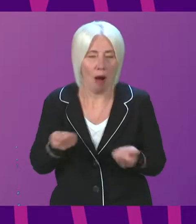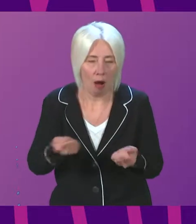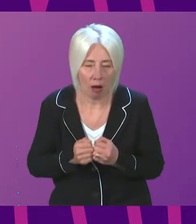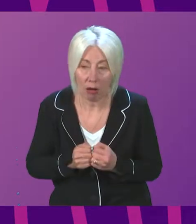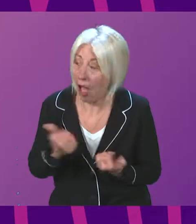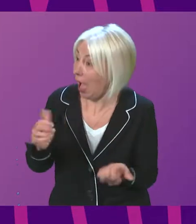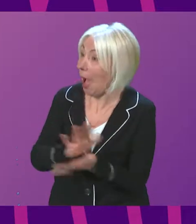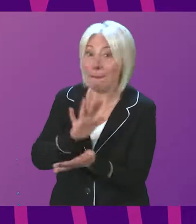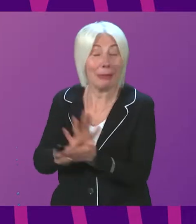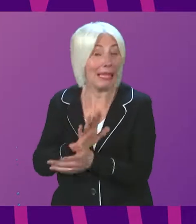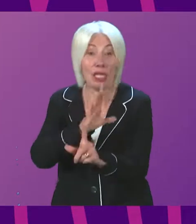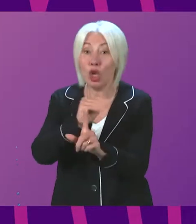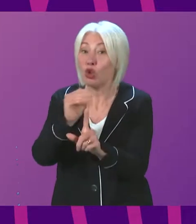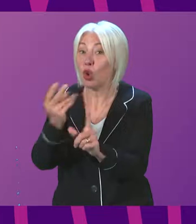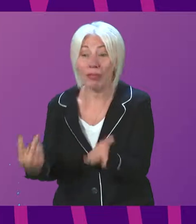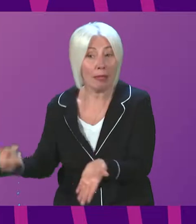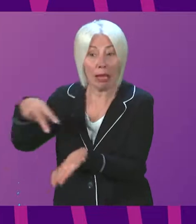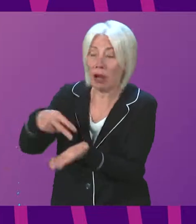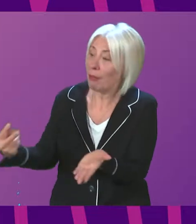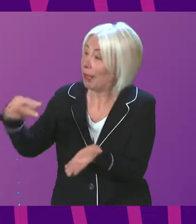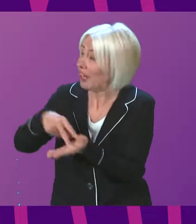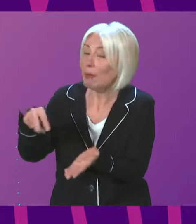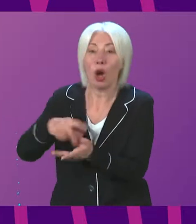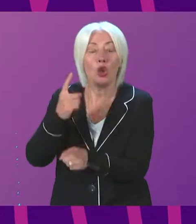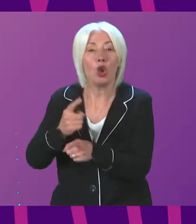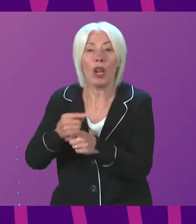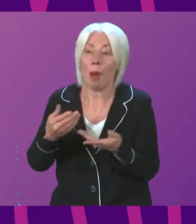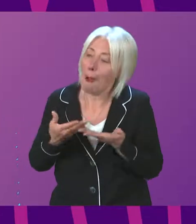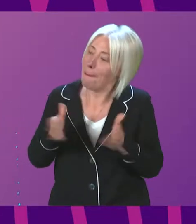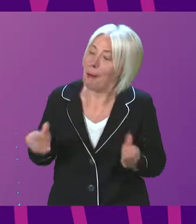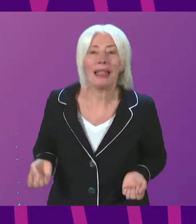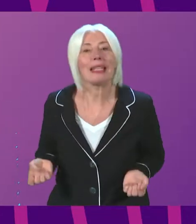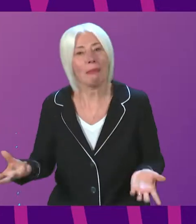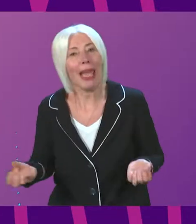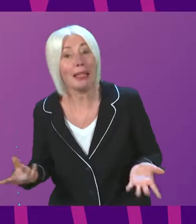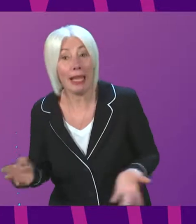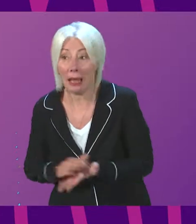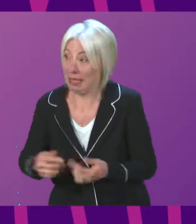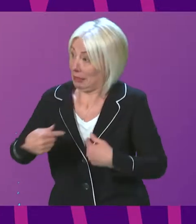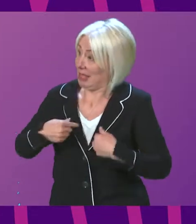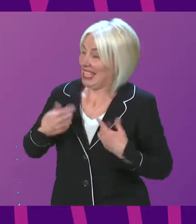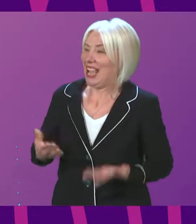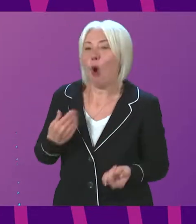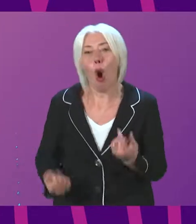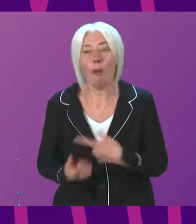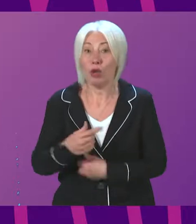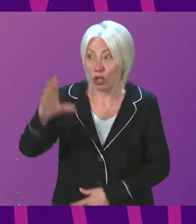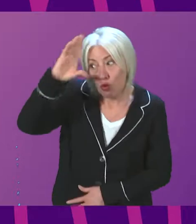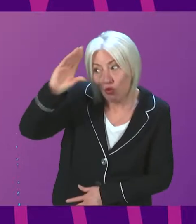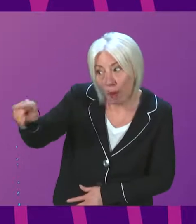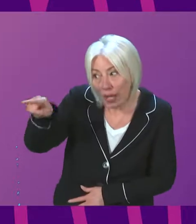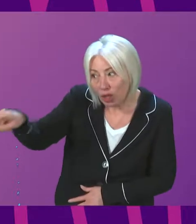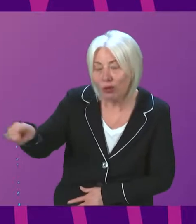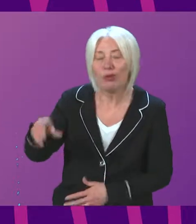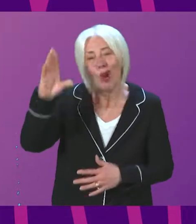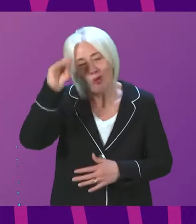keep getting up in this chamber and elsewhere and talking about public spending because it gives me the opportunity to remind them, to remind